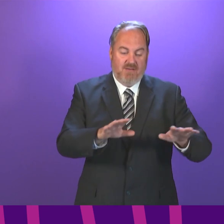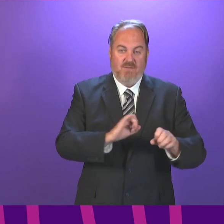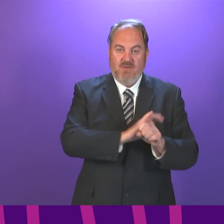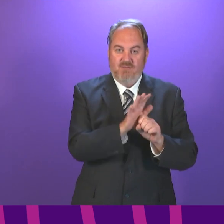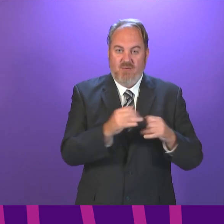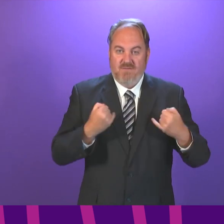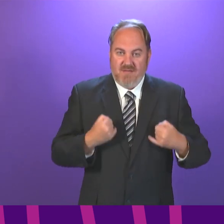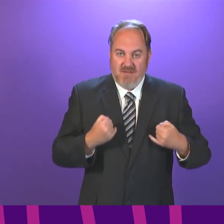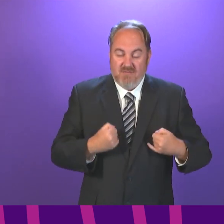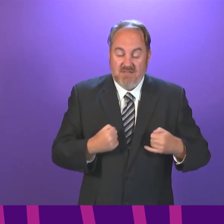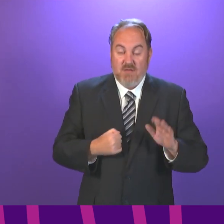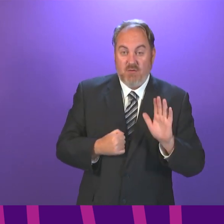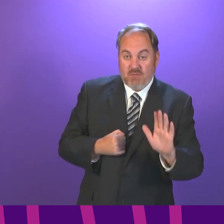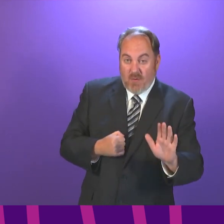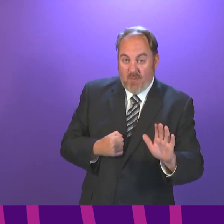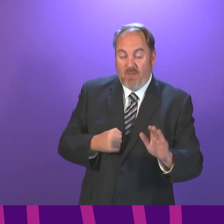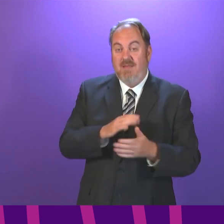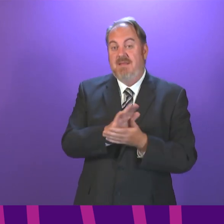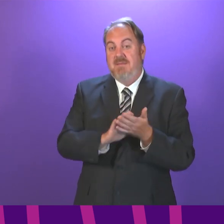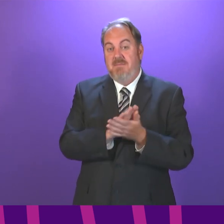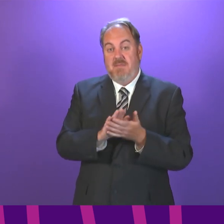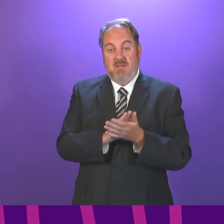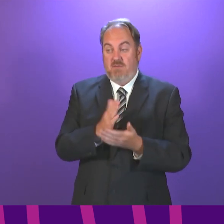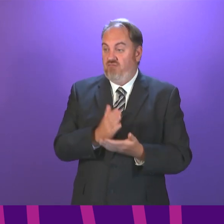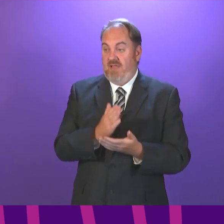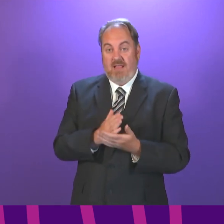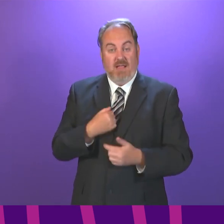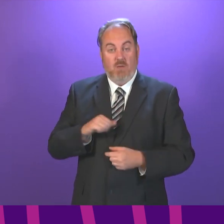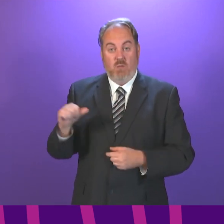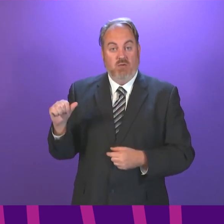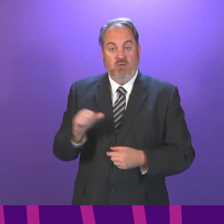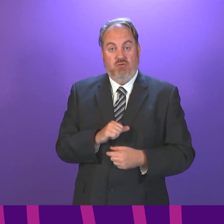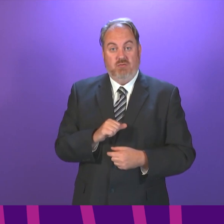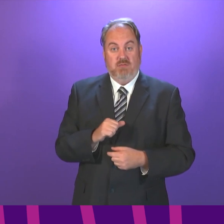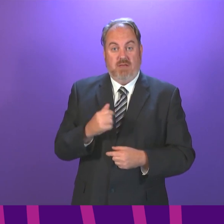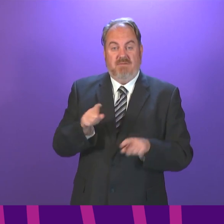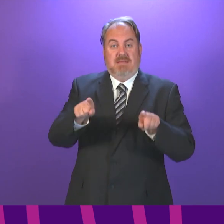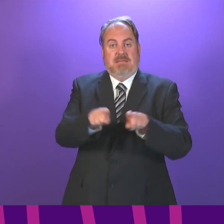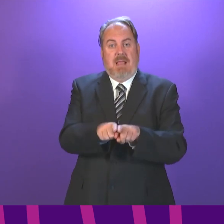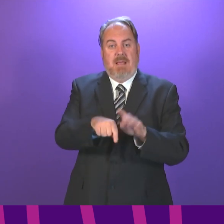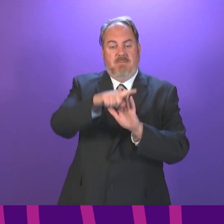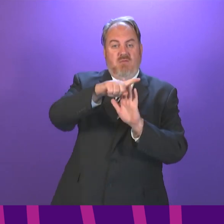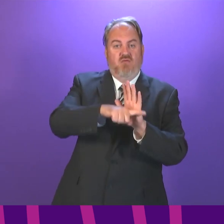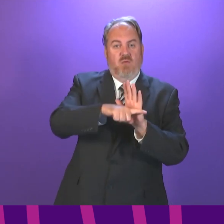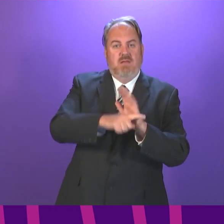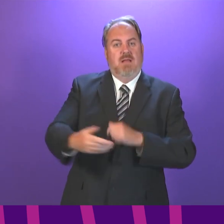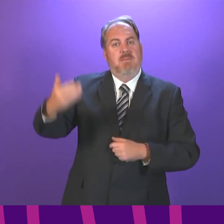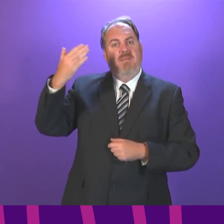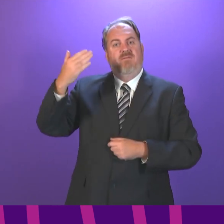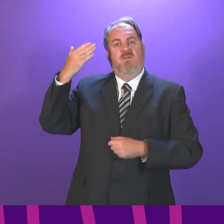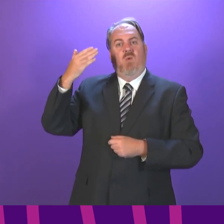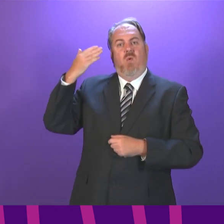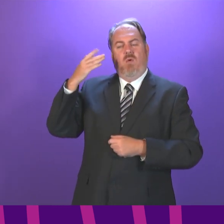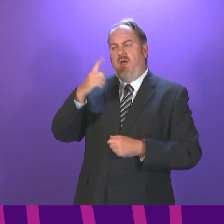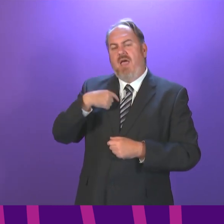necessary, and therefore not necessarily even lawful, for us to rely as heavily as we did previously on blanket rules and